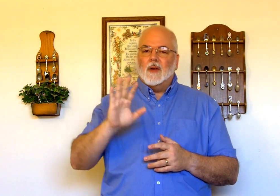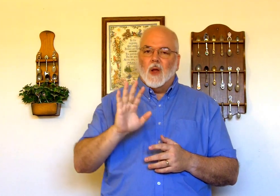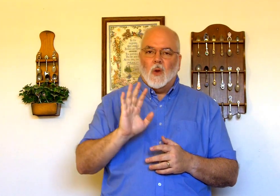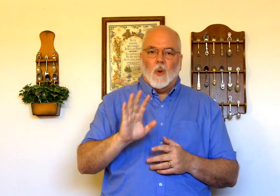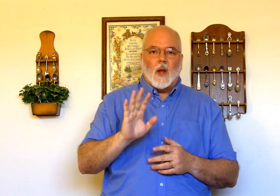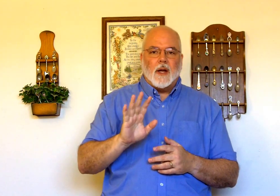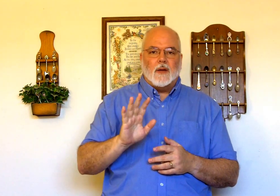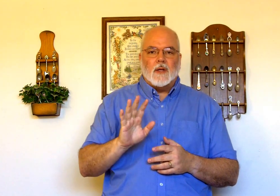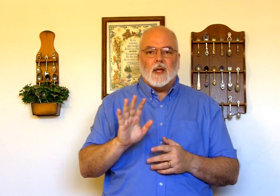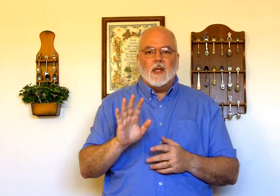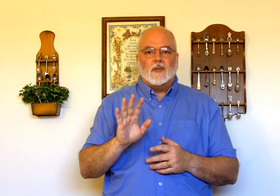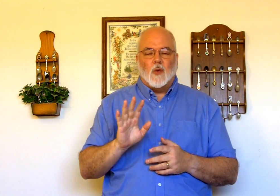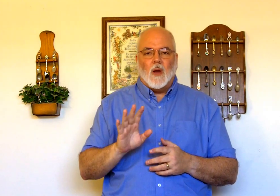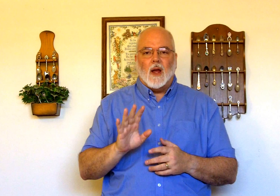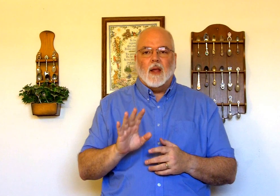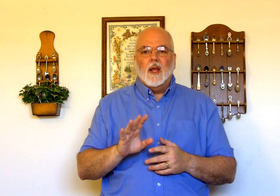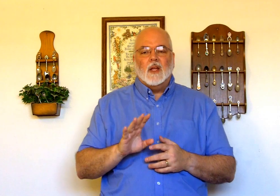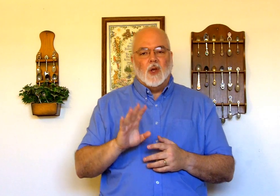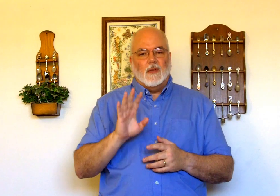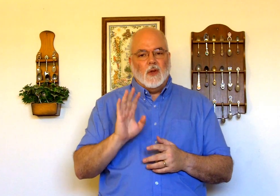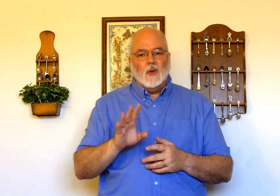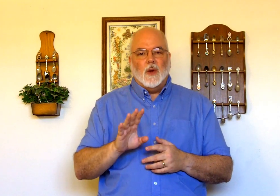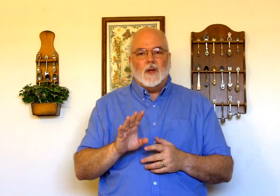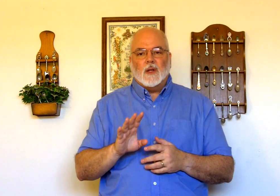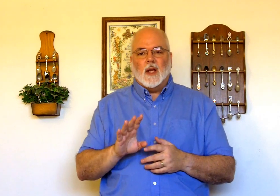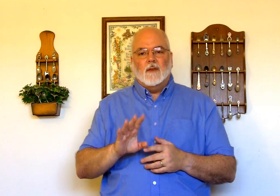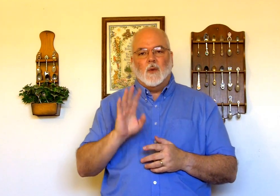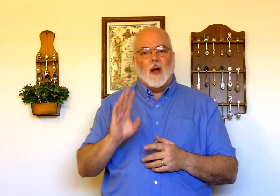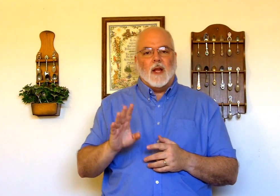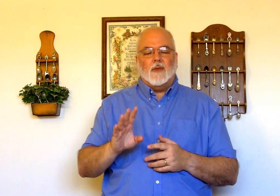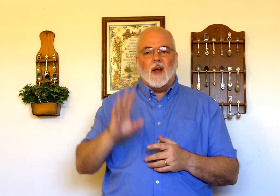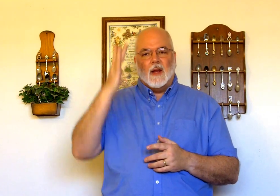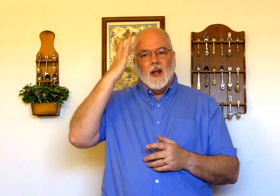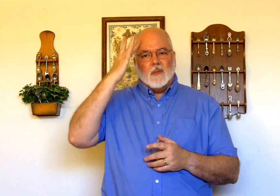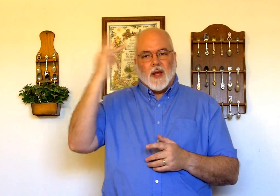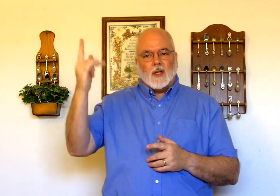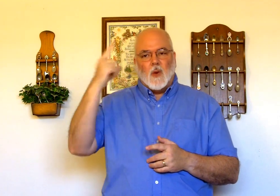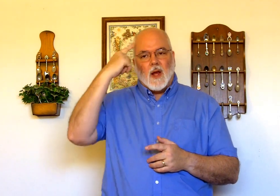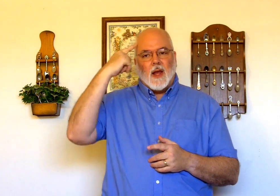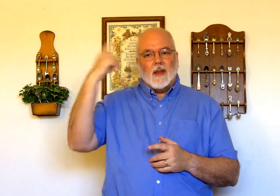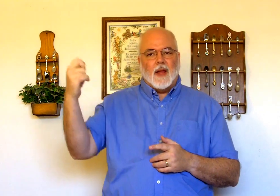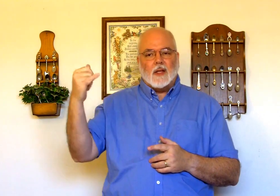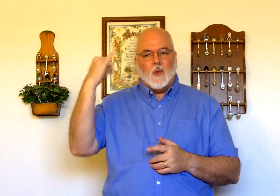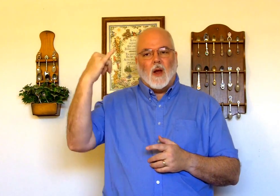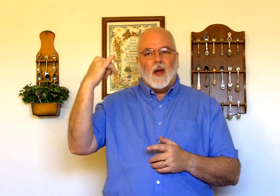there's a whole lot of different signs for why. So if you know a different sign for why that's fine. But that's why and that's why